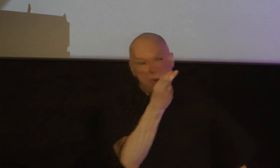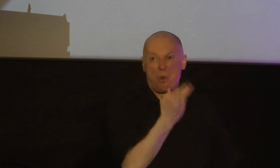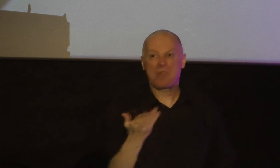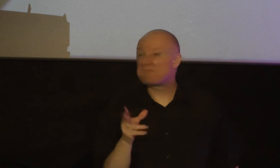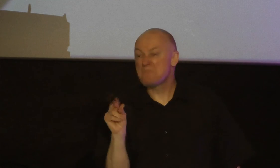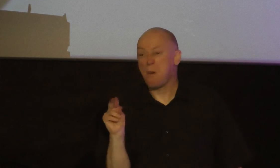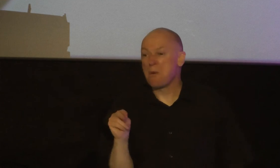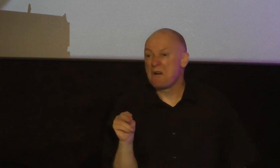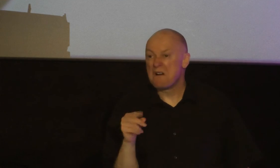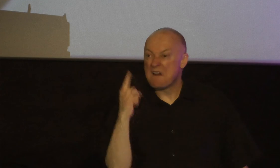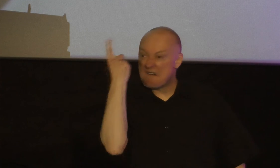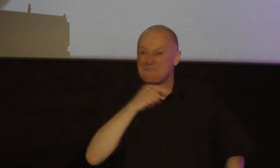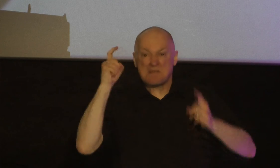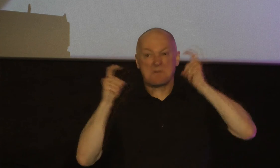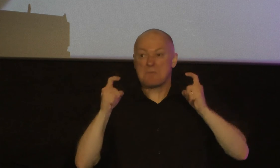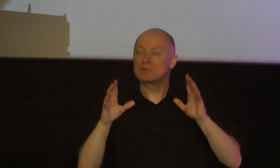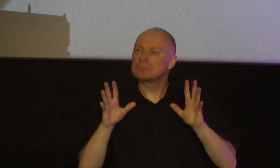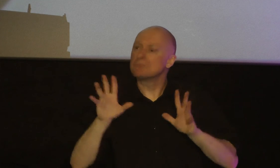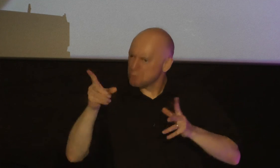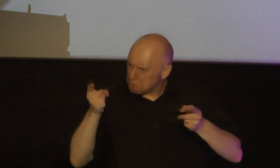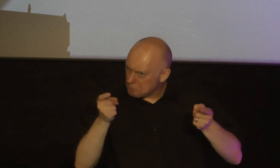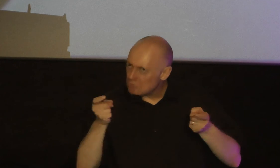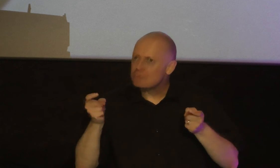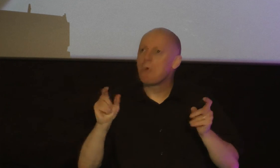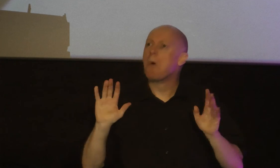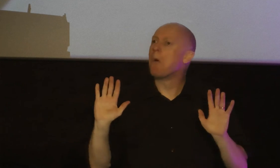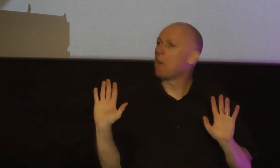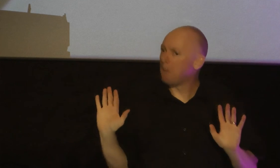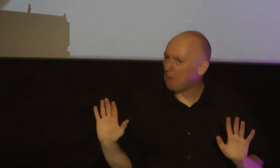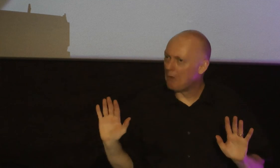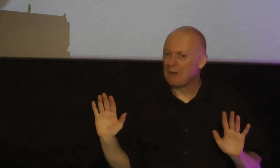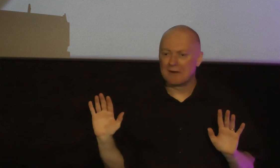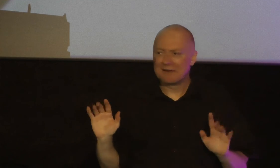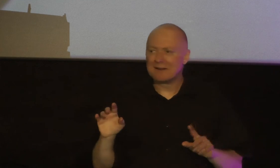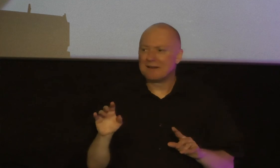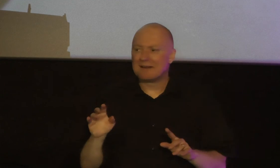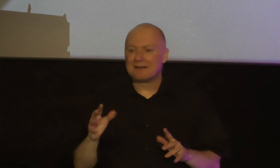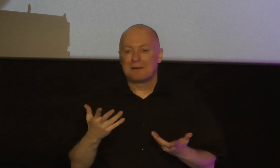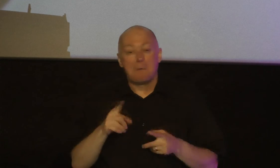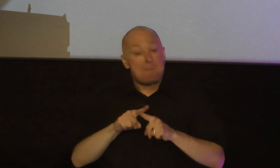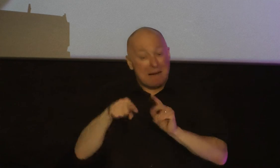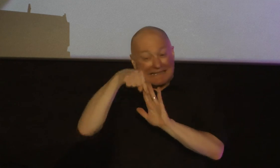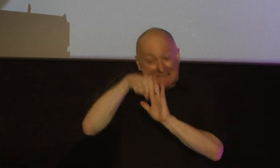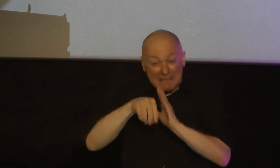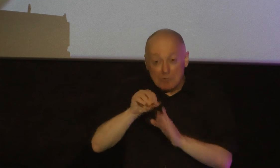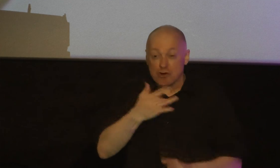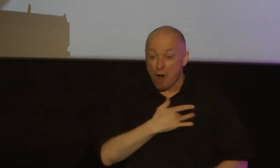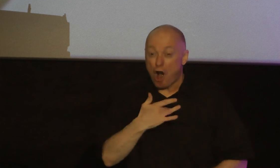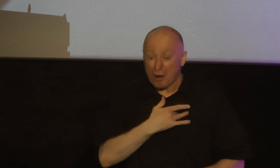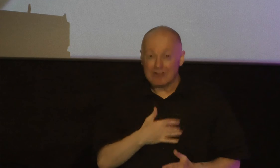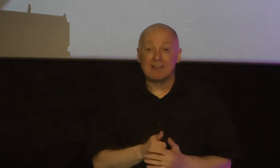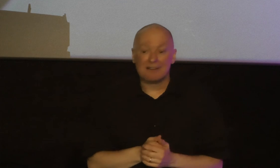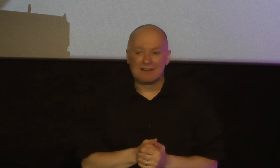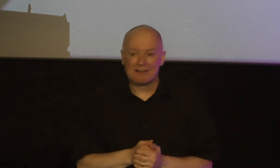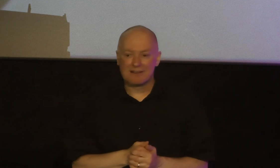your facial expressions aren't always telling of what's in your heart but deep within your heart you are bitter